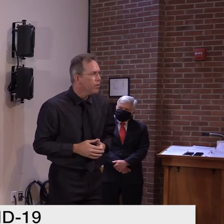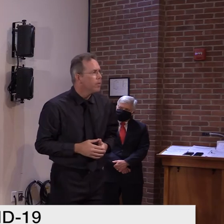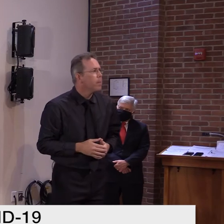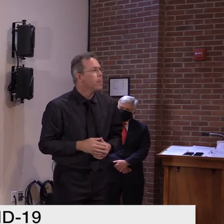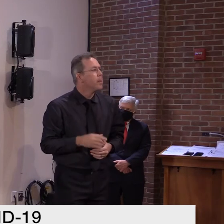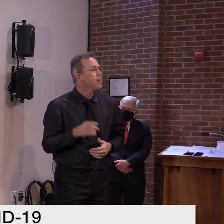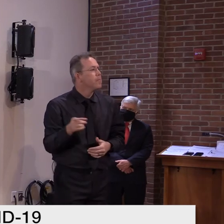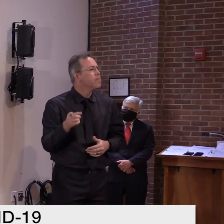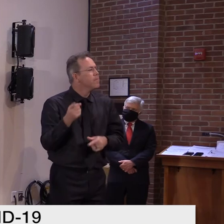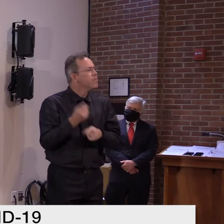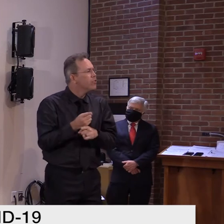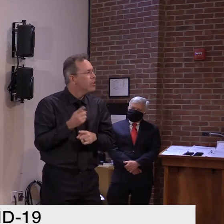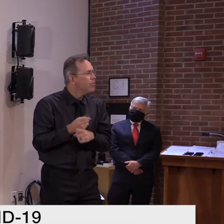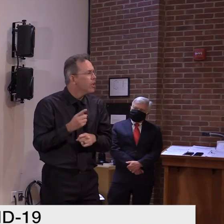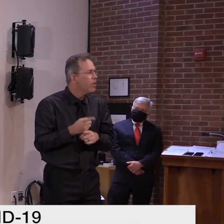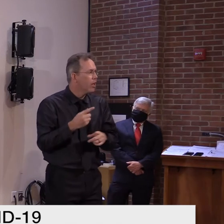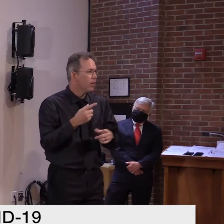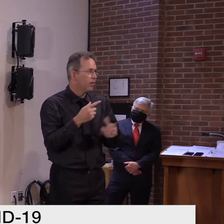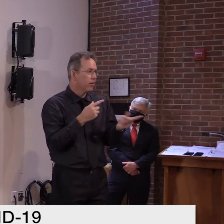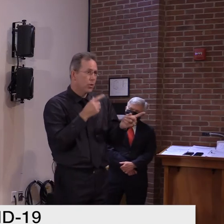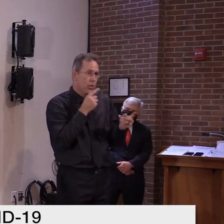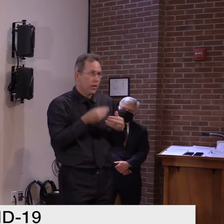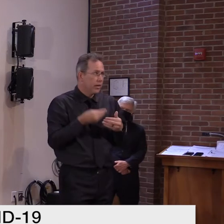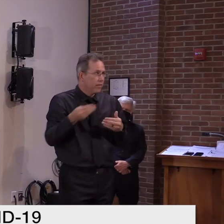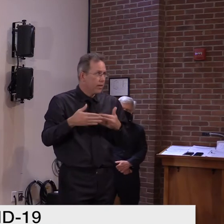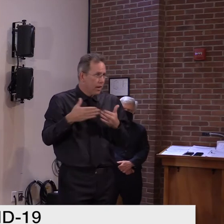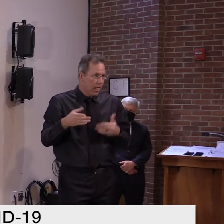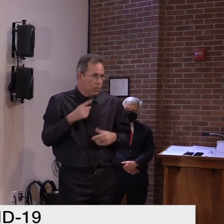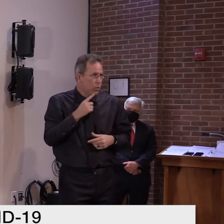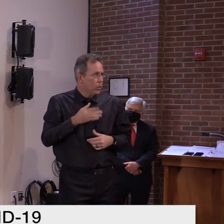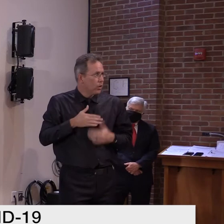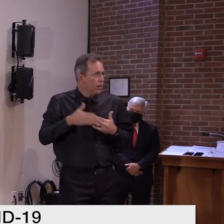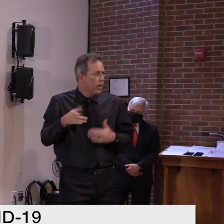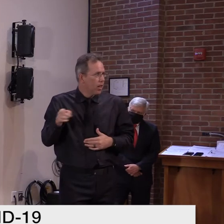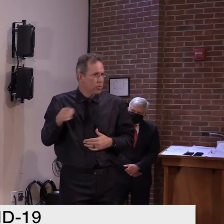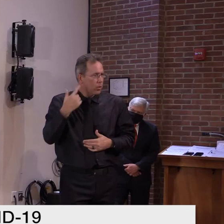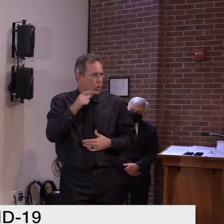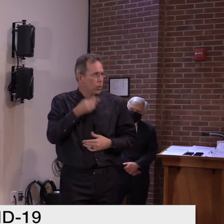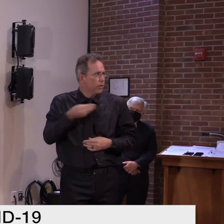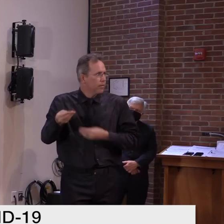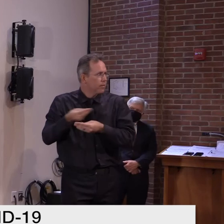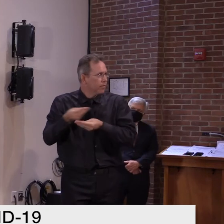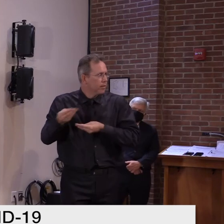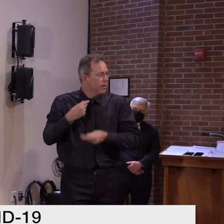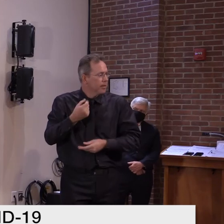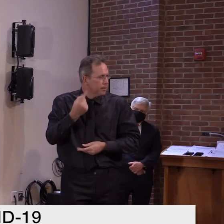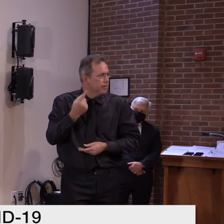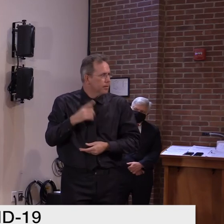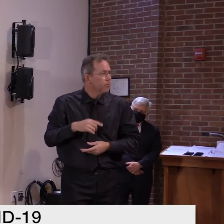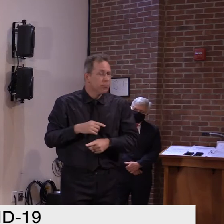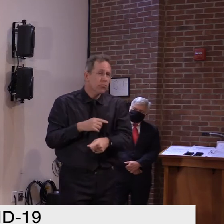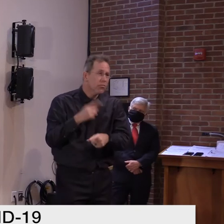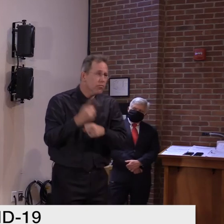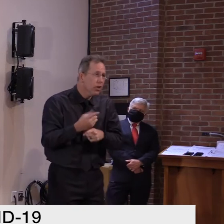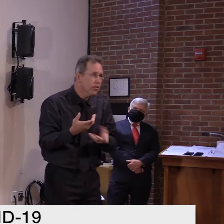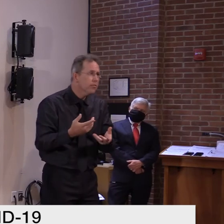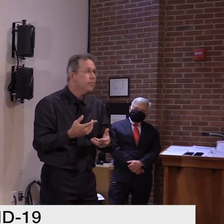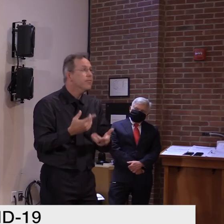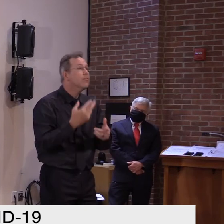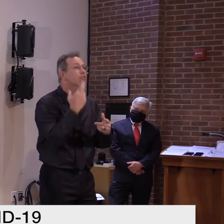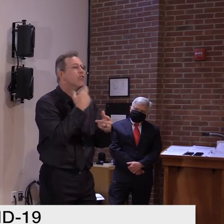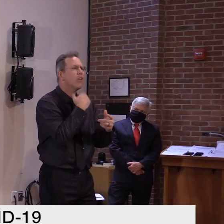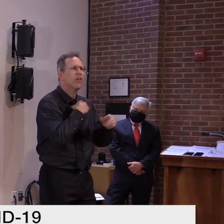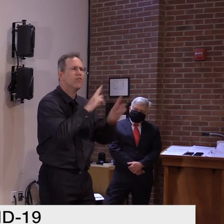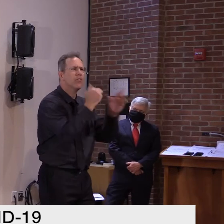Right, but you're not within, uh, you know, you're supposed to be six feet apart from them. You're not walking side by side, uh, with them, uh,